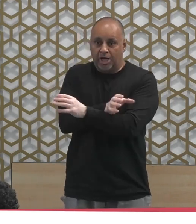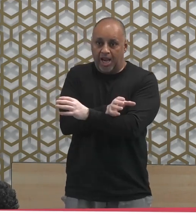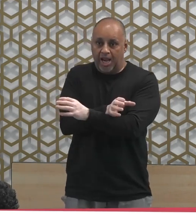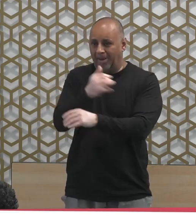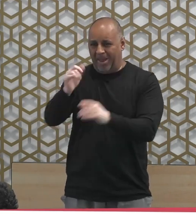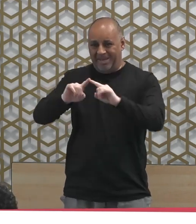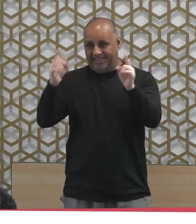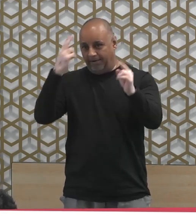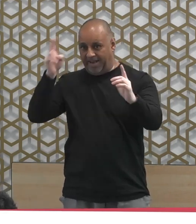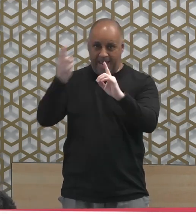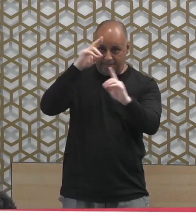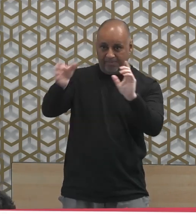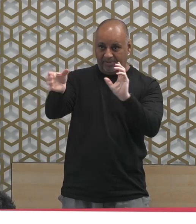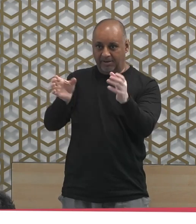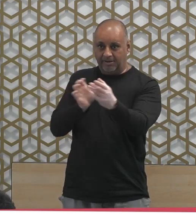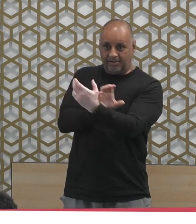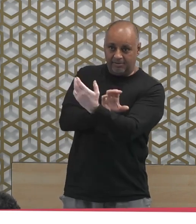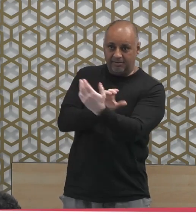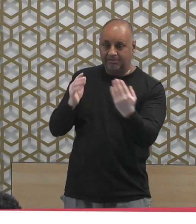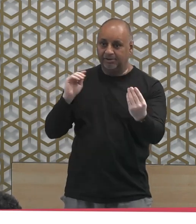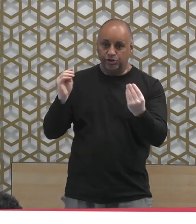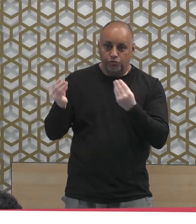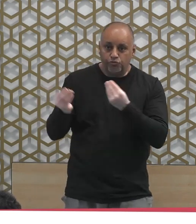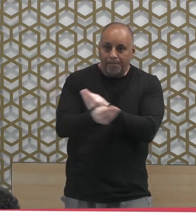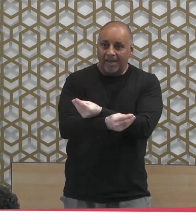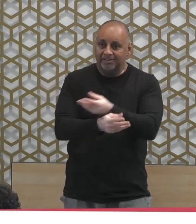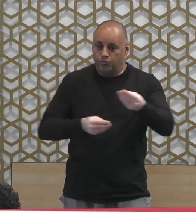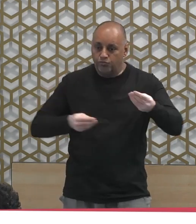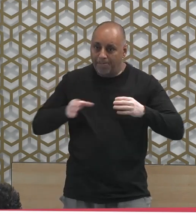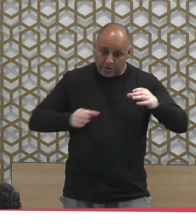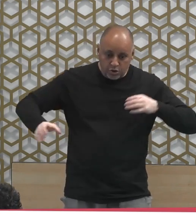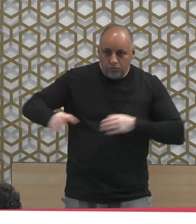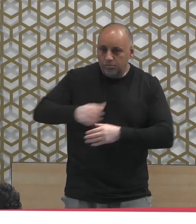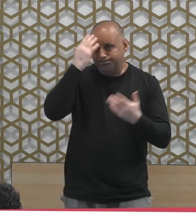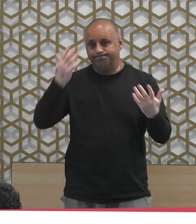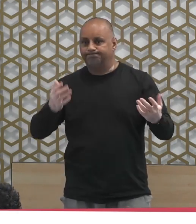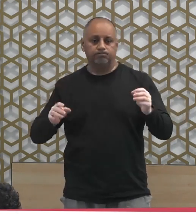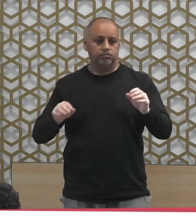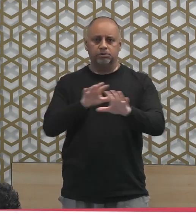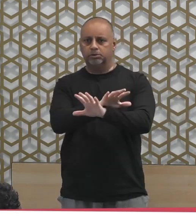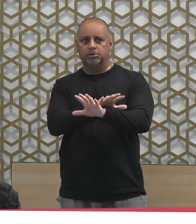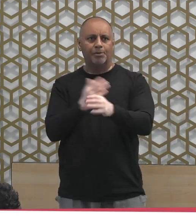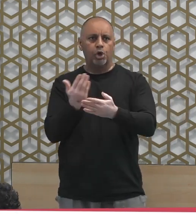name, somehow it changes its reality. Well, the Prophet sallallahu alayhi wa alayhi wa sallam said,